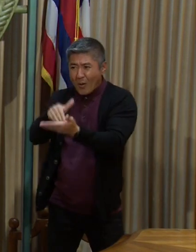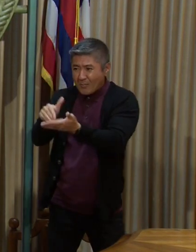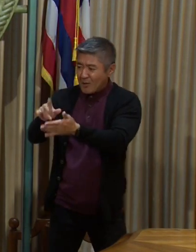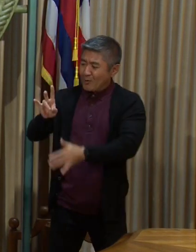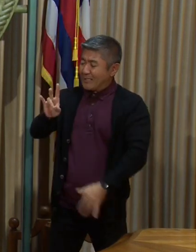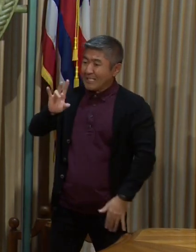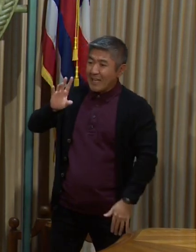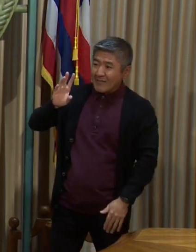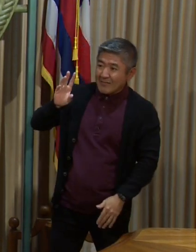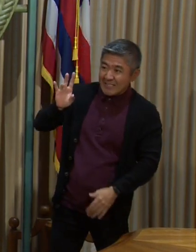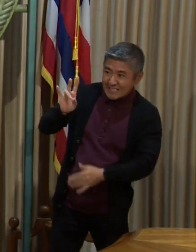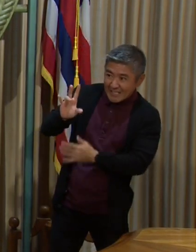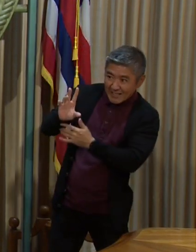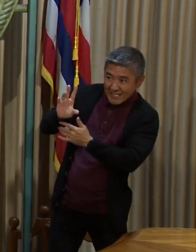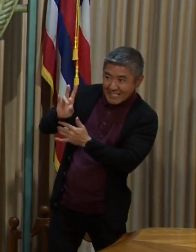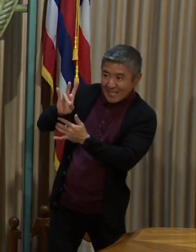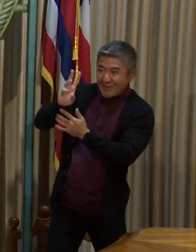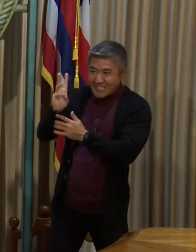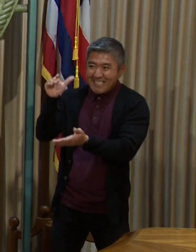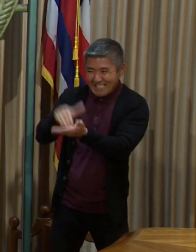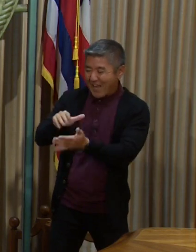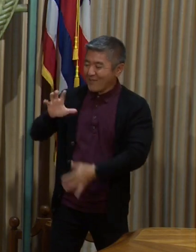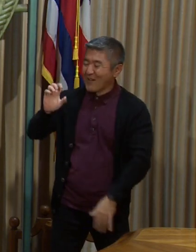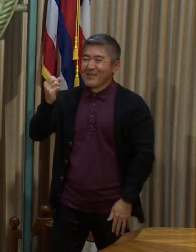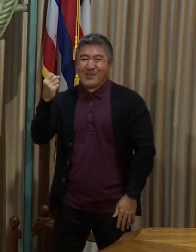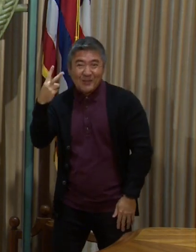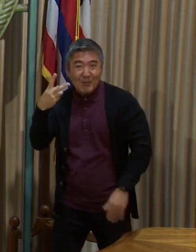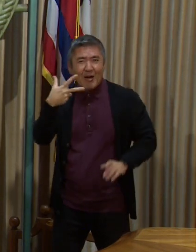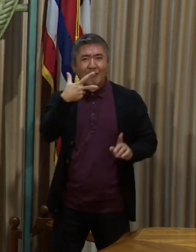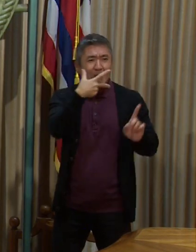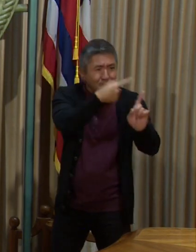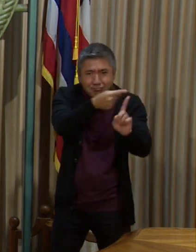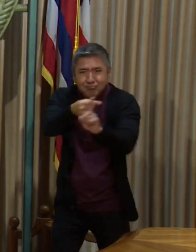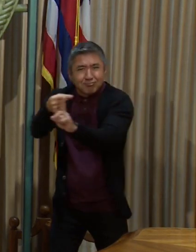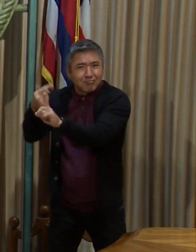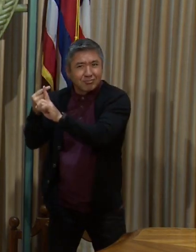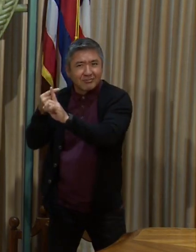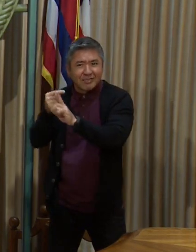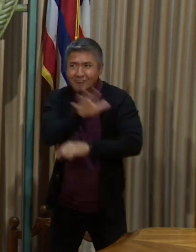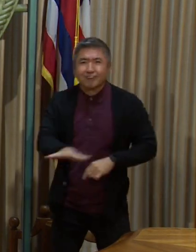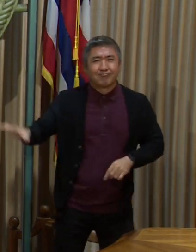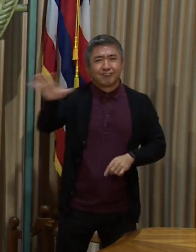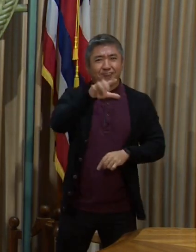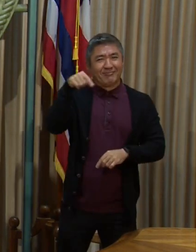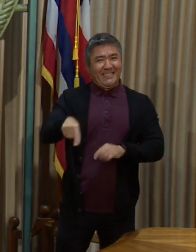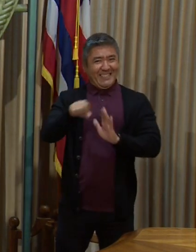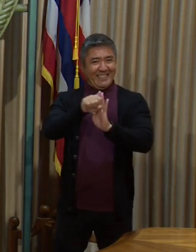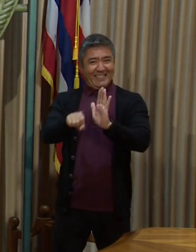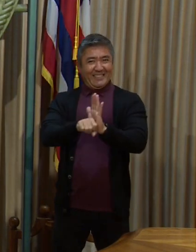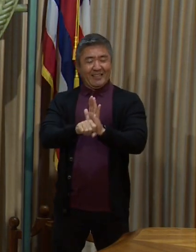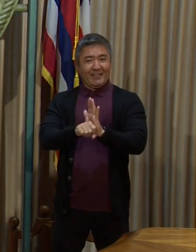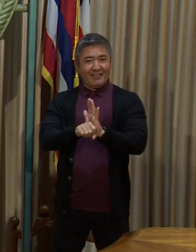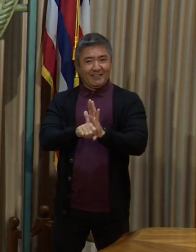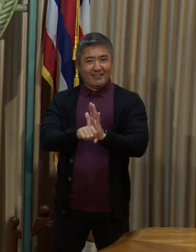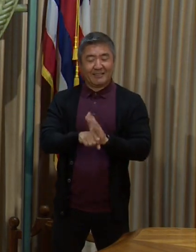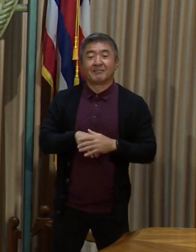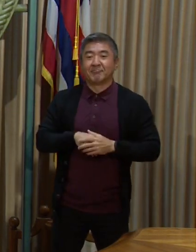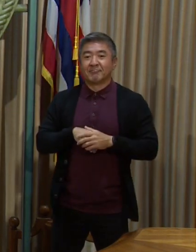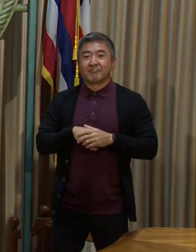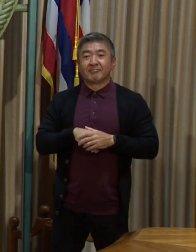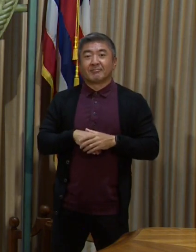,512 doses of the vaccine in our state. And what does that mean to us as a bigger number?